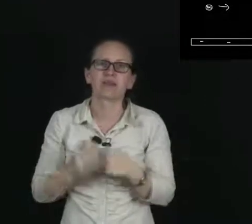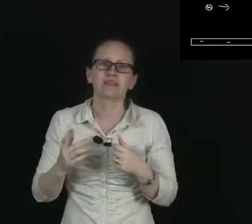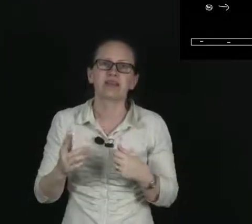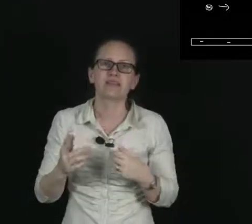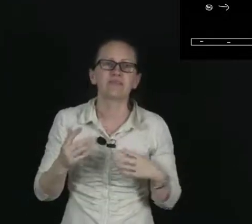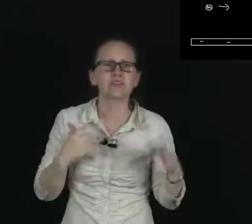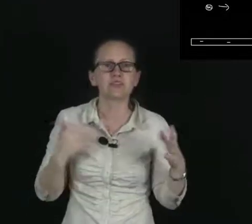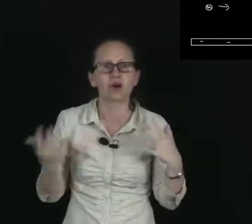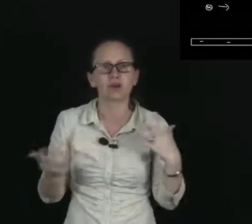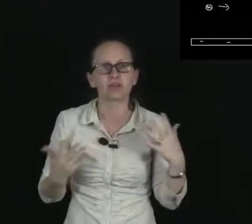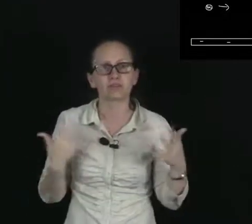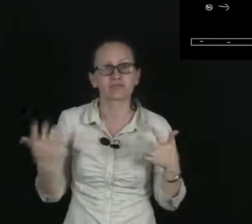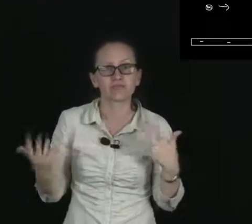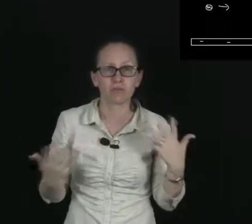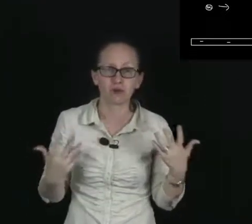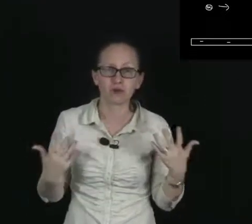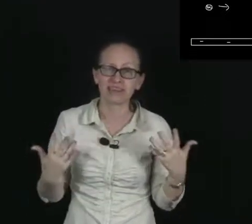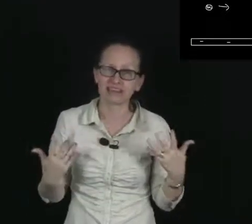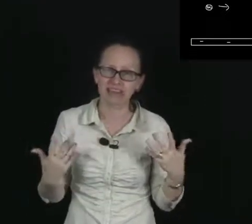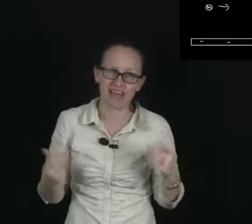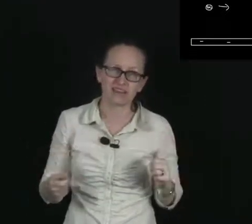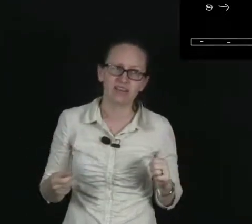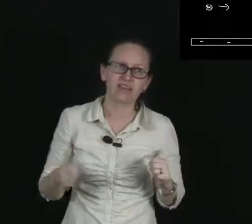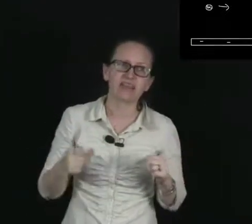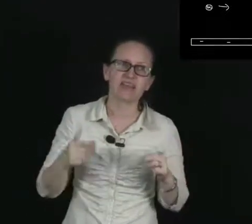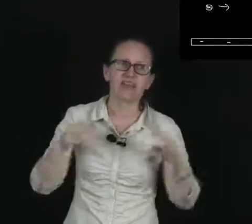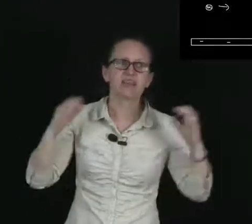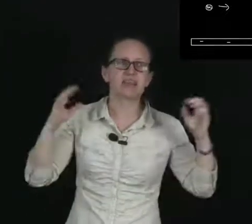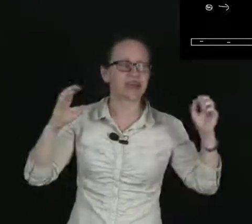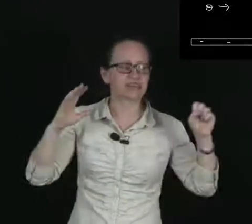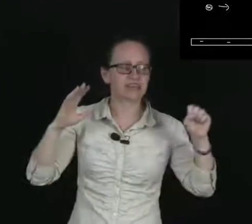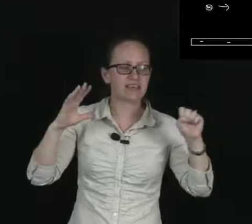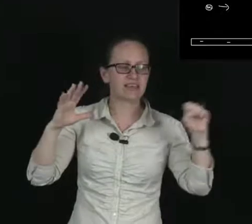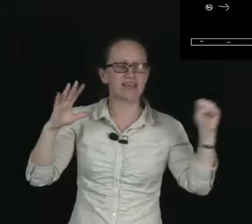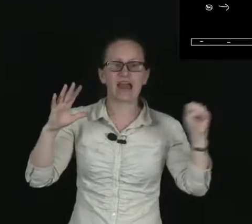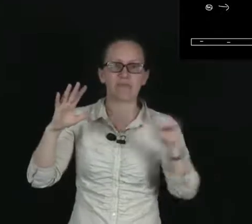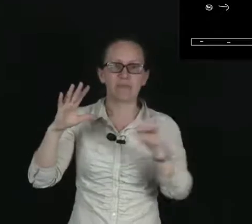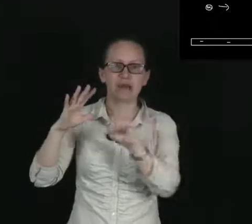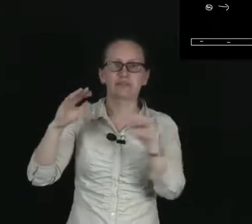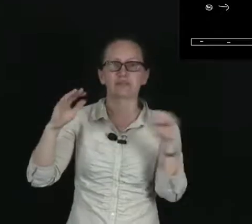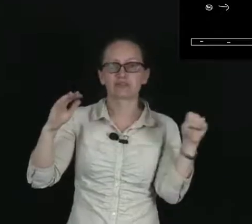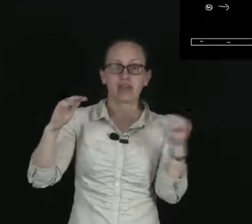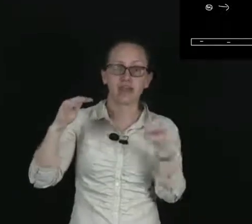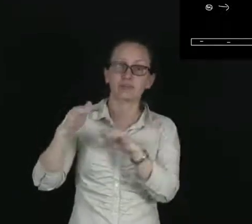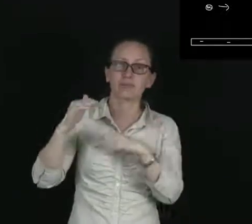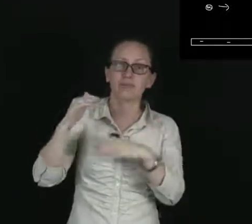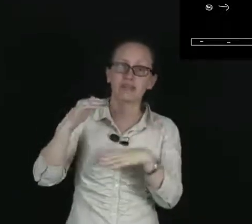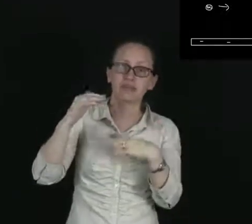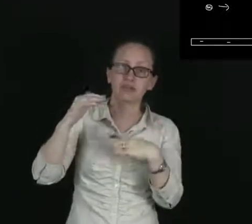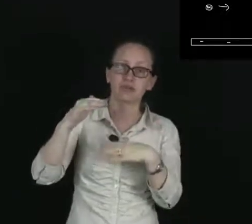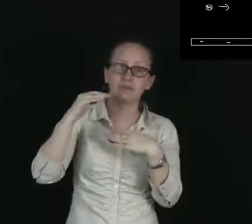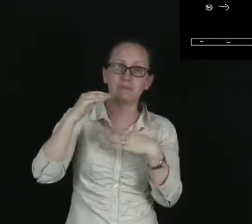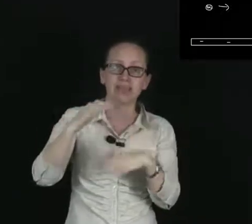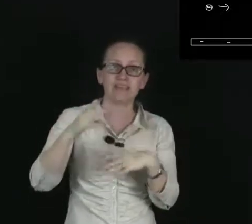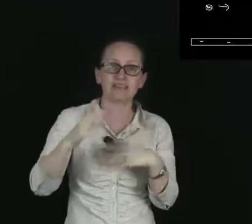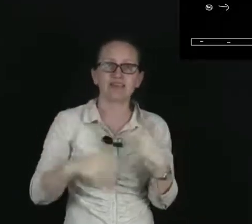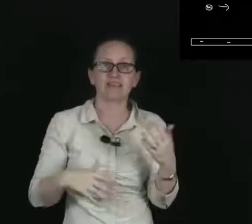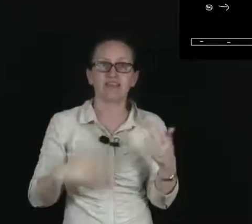Now, if there's a whole lot of smoke in the air, then as the alpha particles travel between the two plates, they